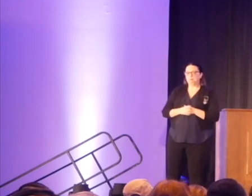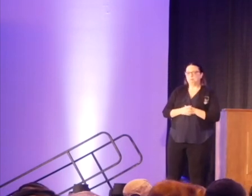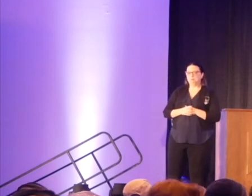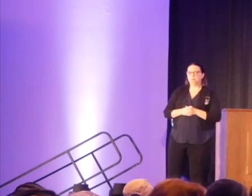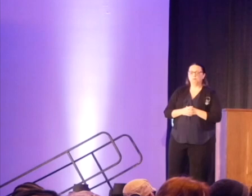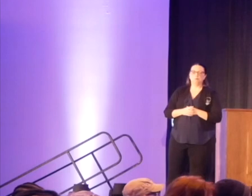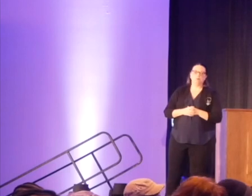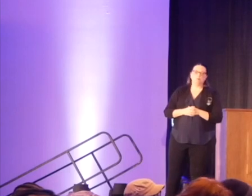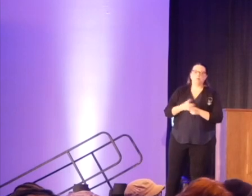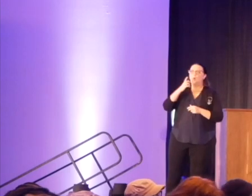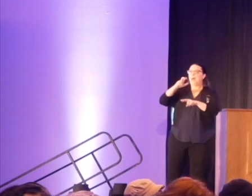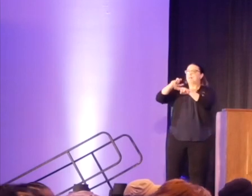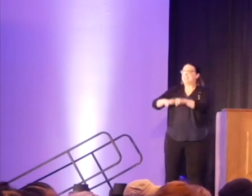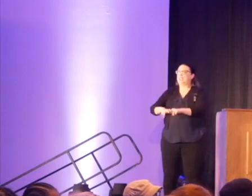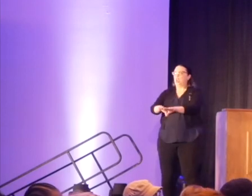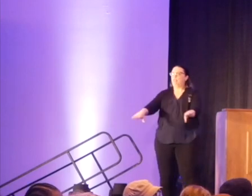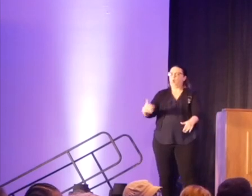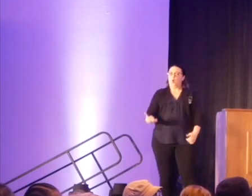So I'm down here now.